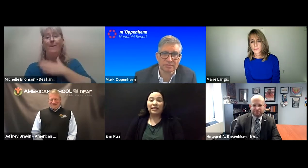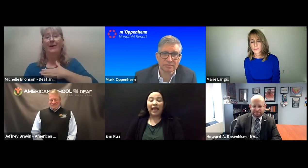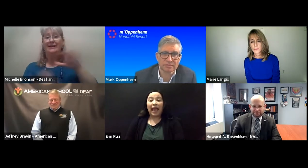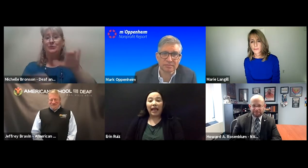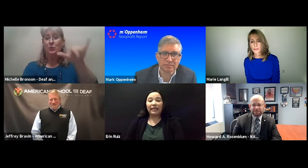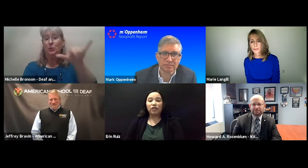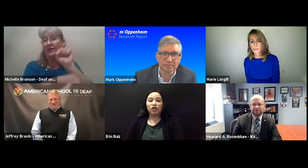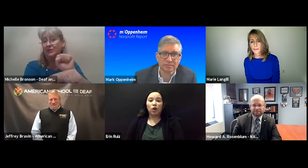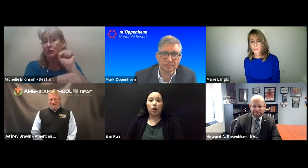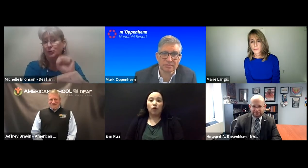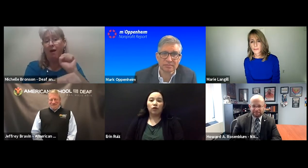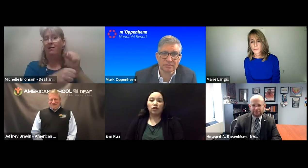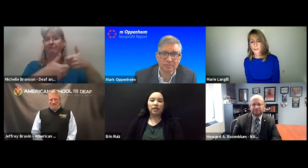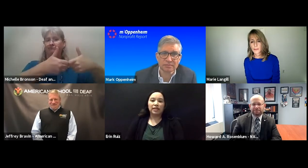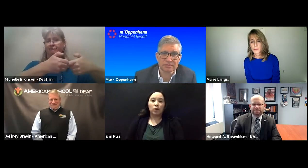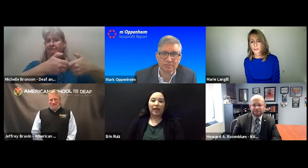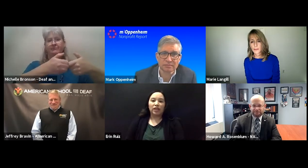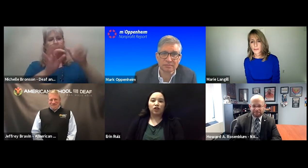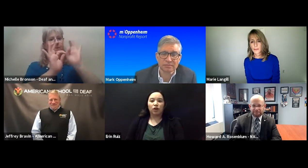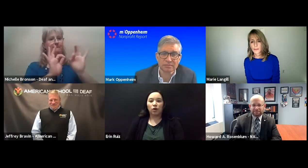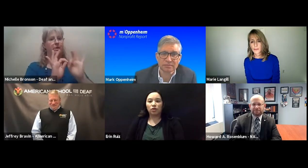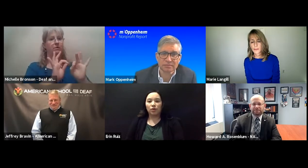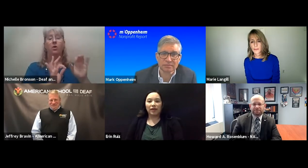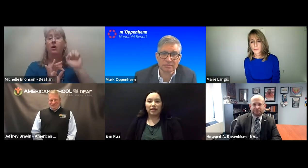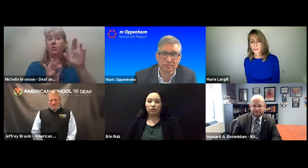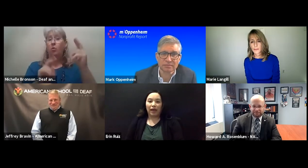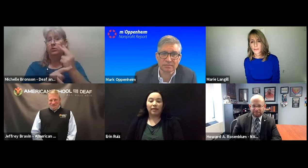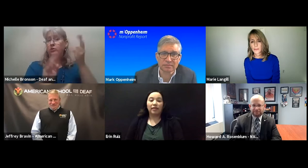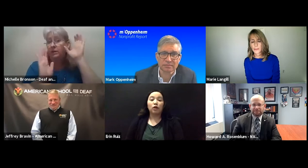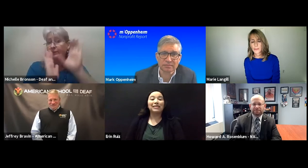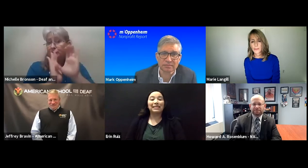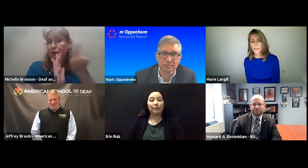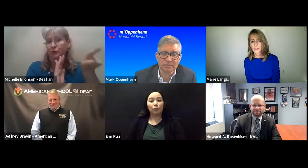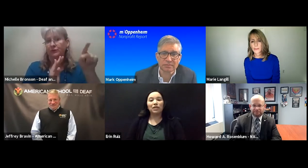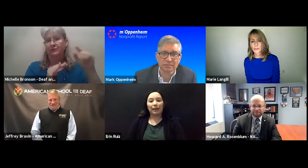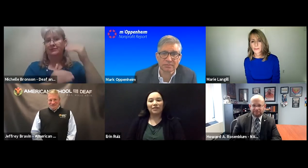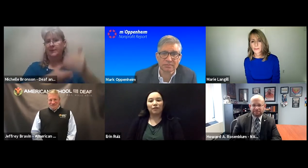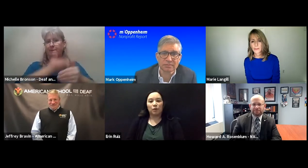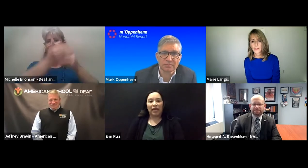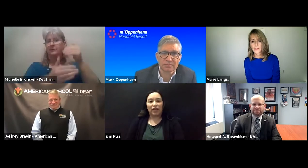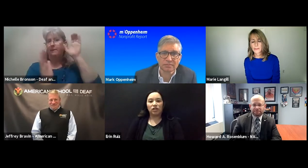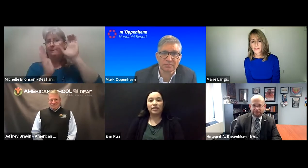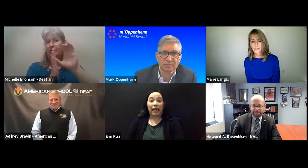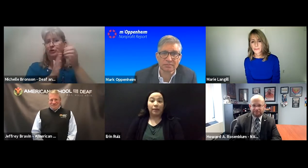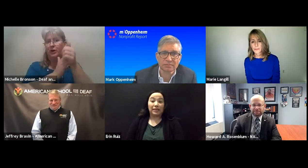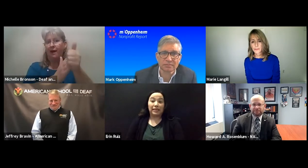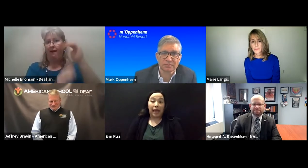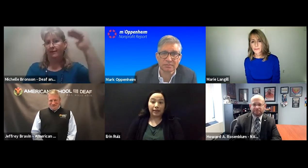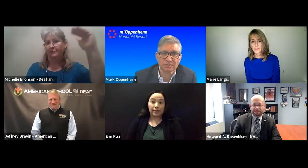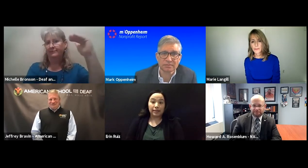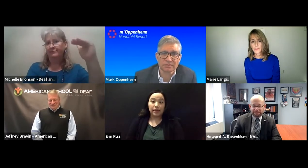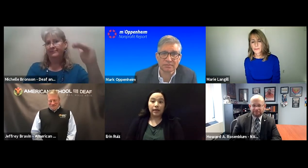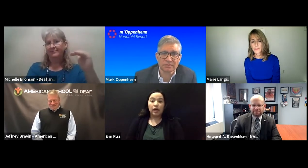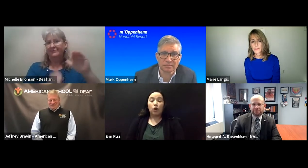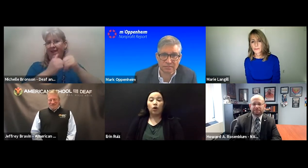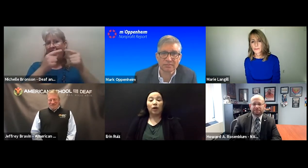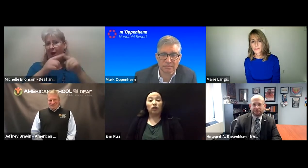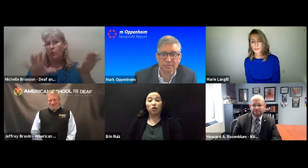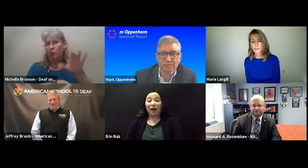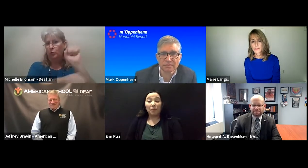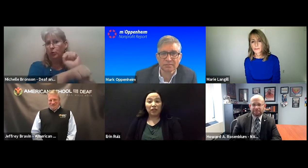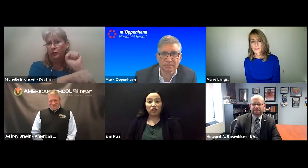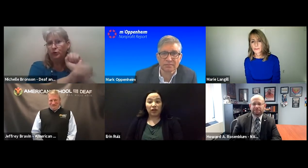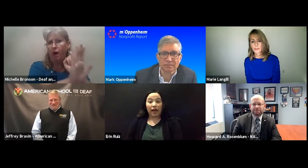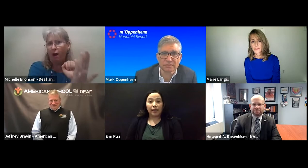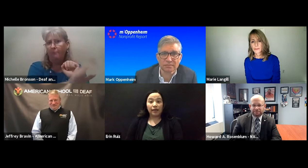Or you can say, hey, I need you to go over to this location or go do this, right? Those simple types of communications can be text. You